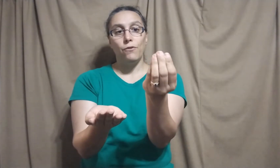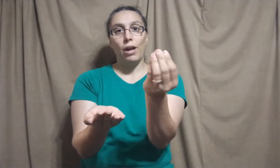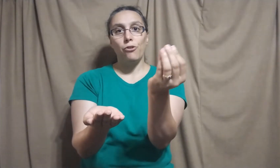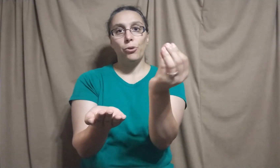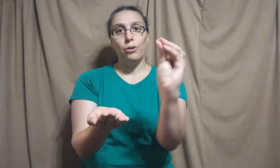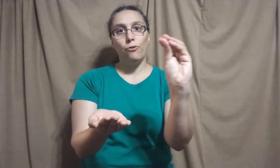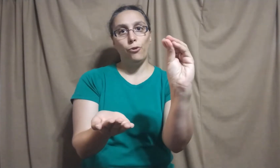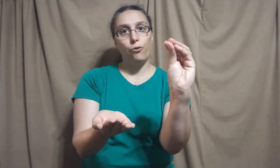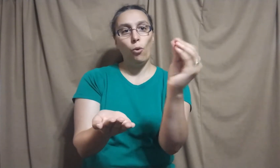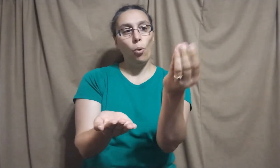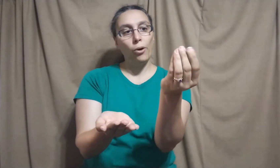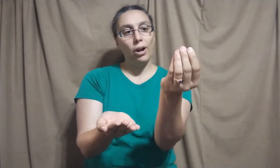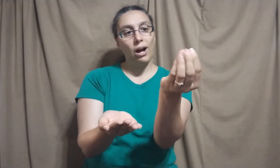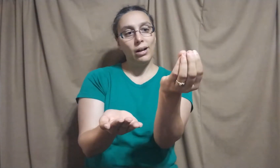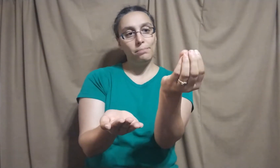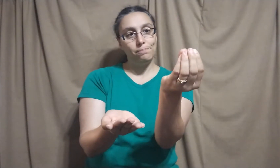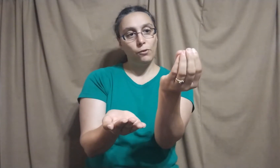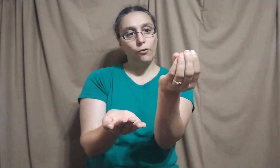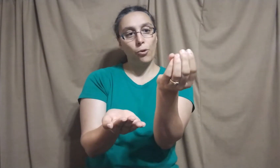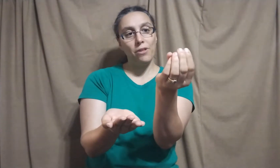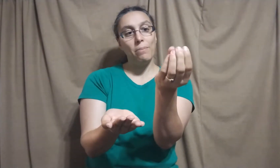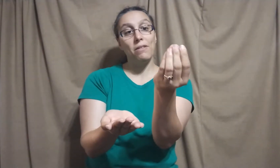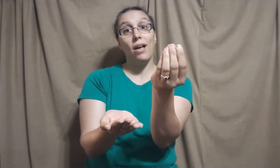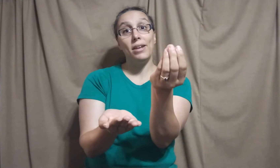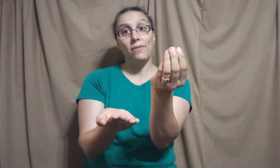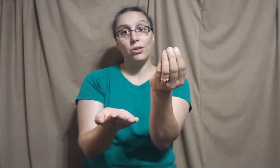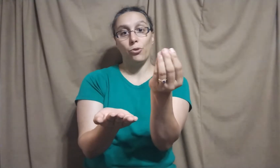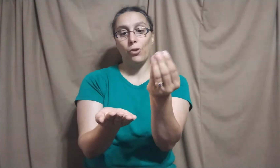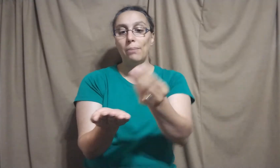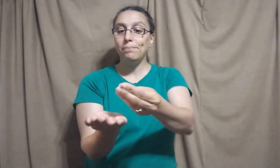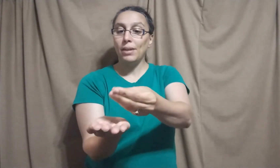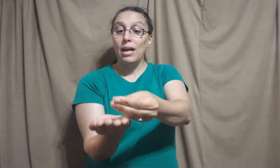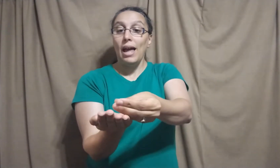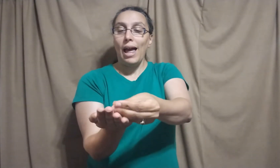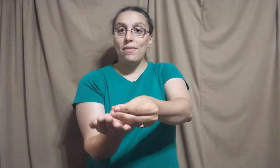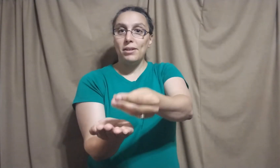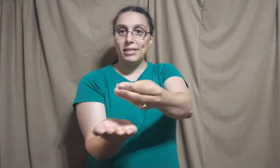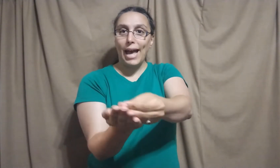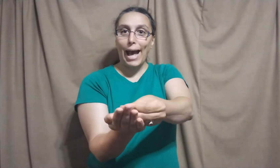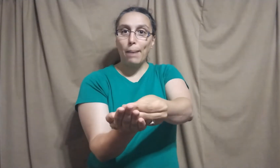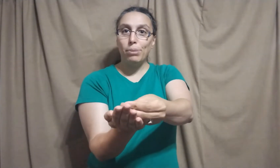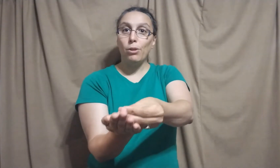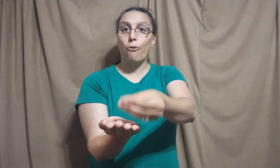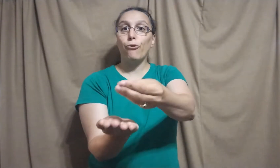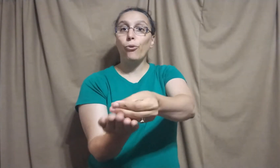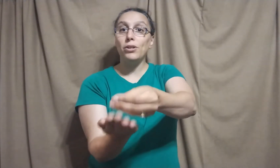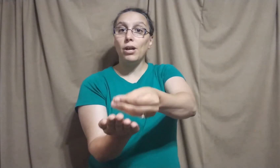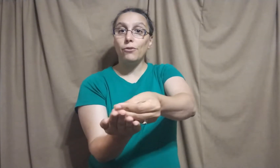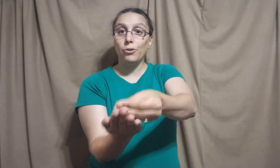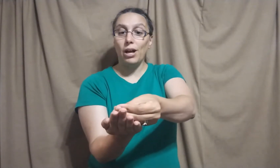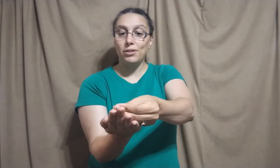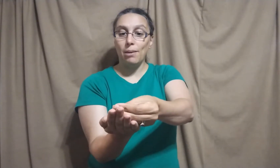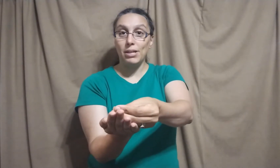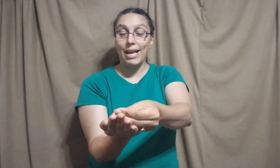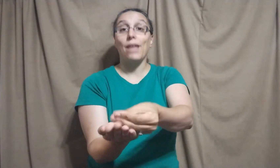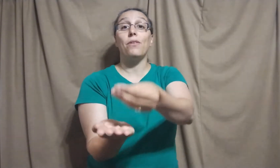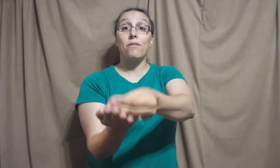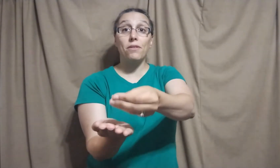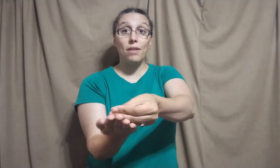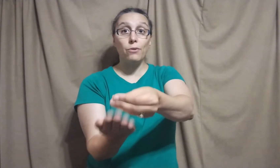you've got sort of four side by side and then your thumb, and then tap the front of your non-dominant hand. This is a sign